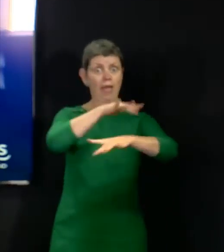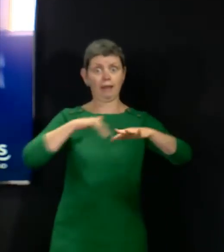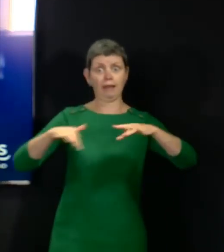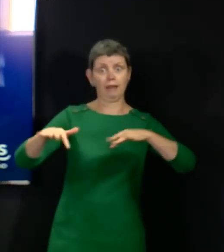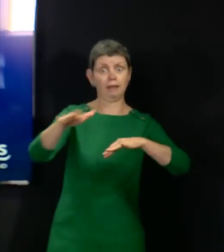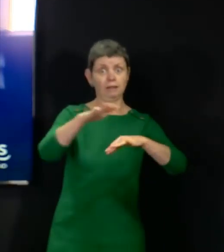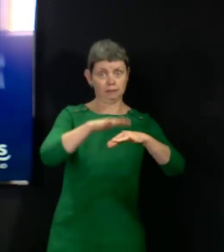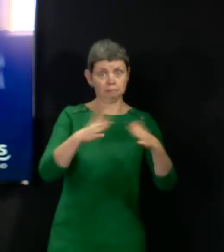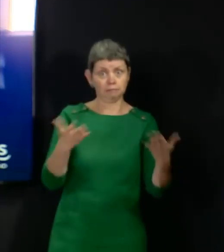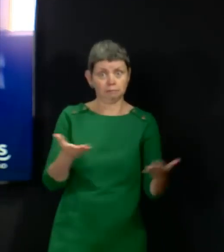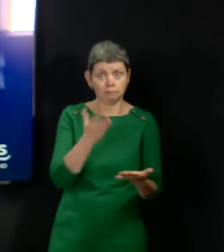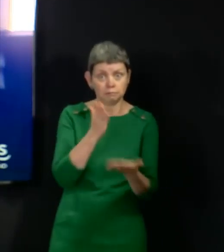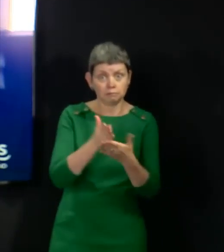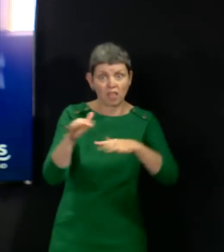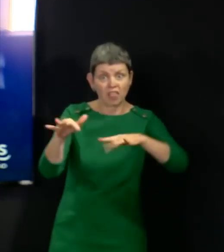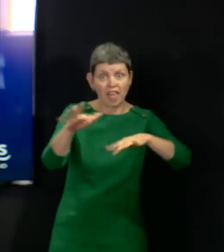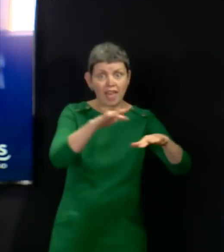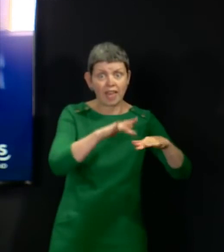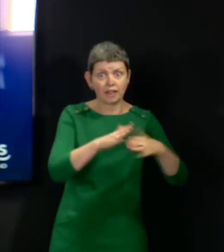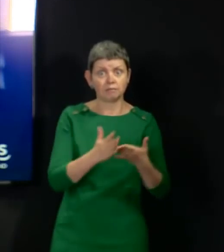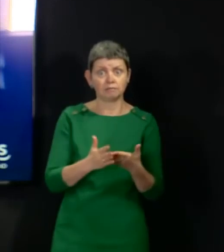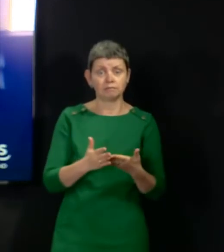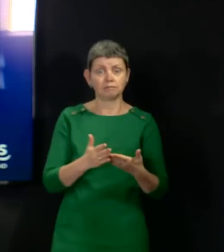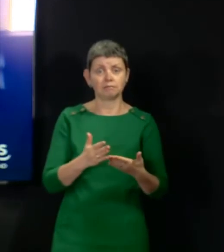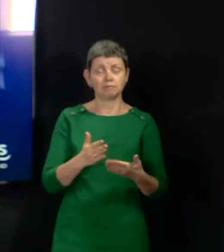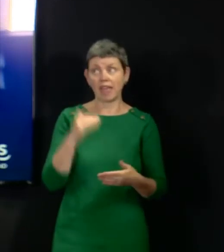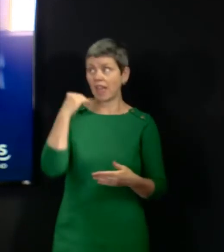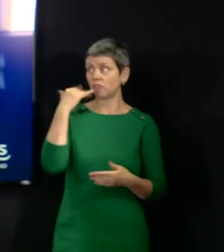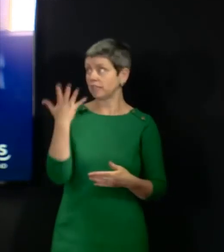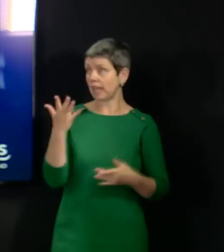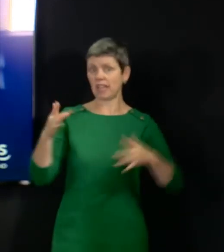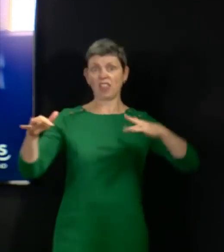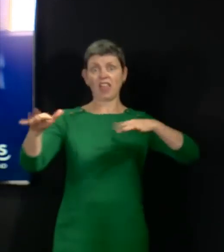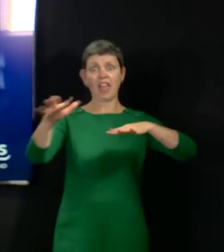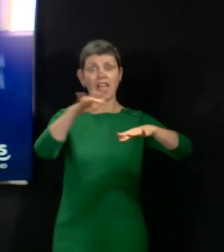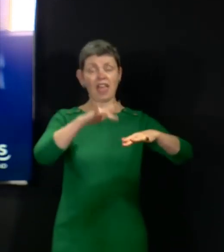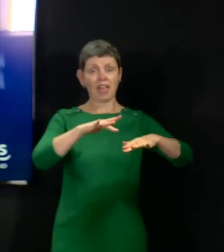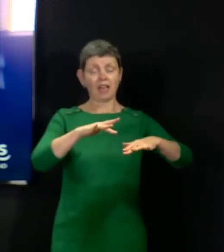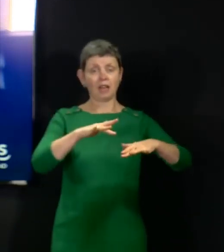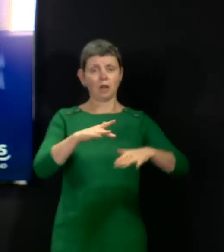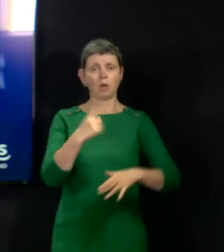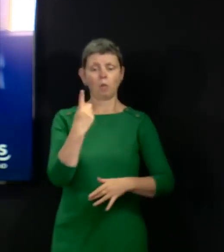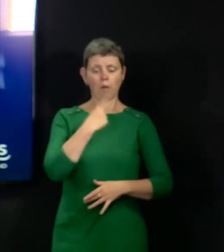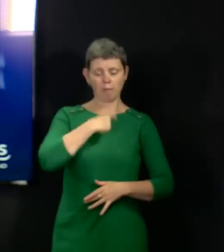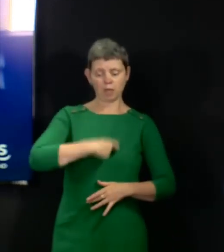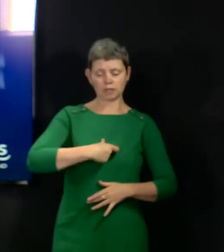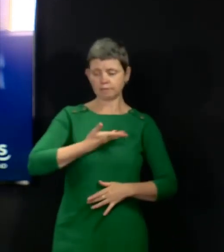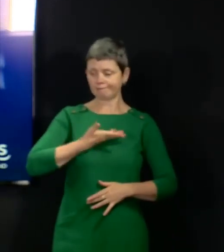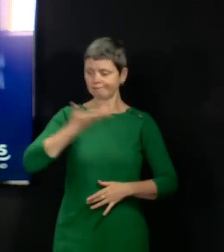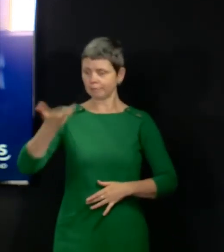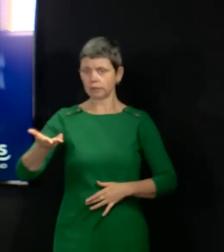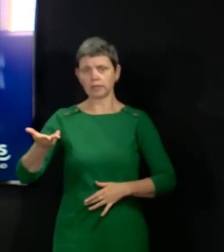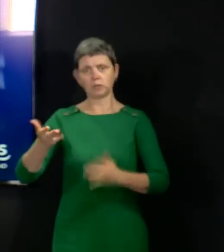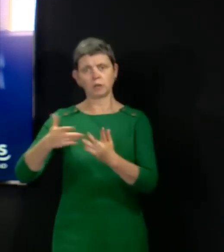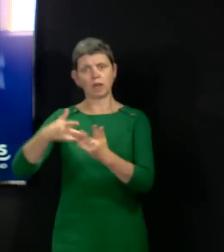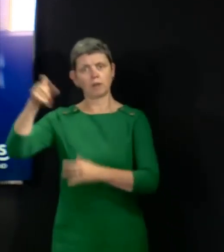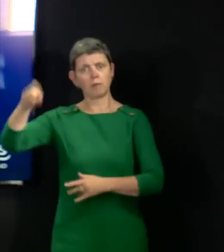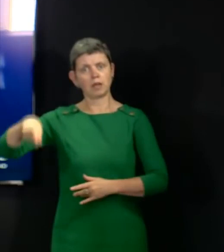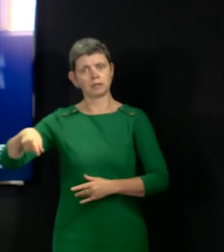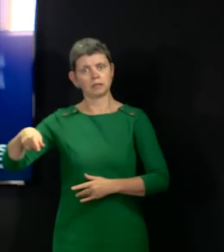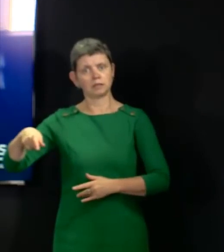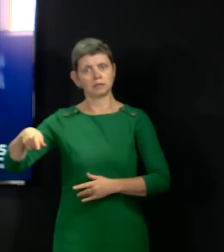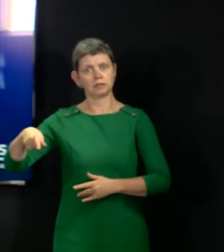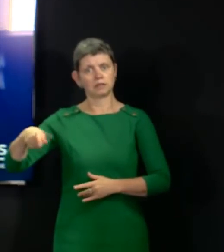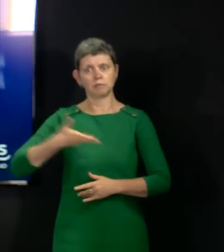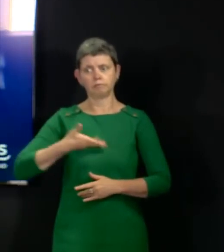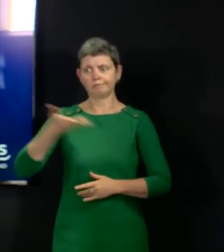anywhere. It is all around us each and every day. It's spread from one human to another. It is spread from person